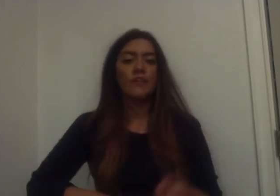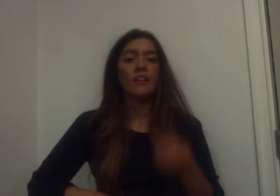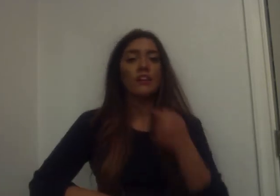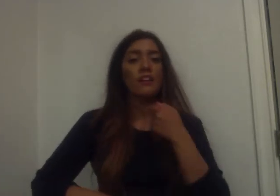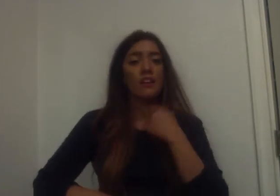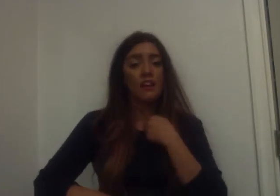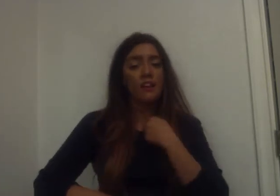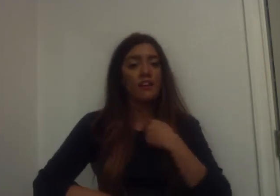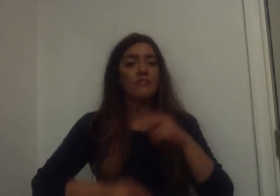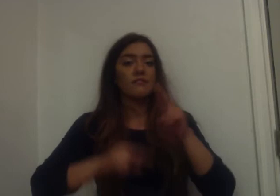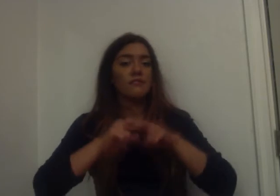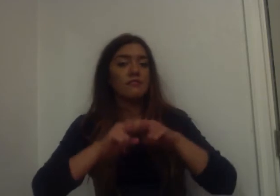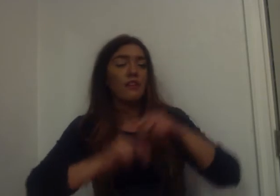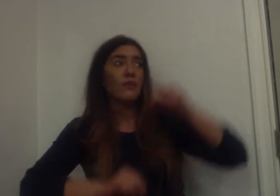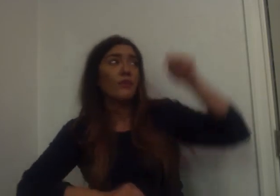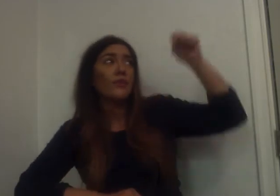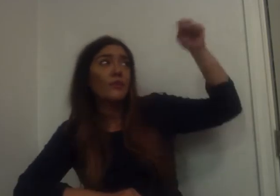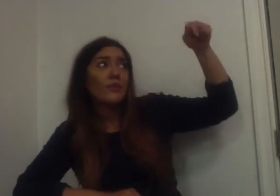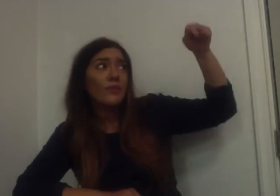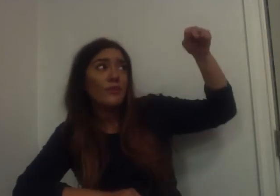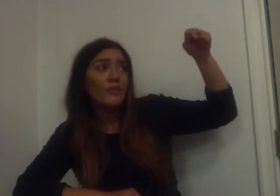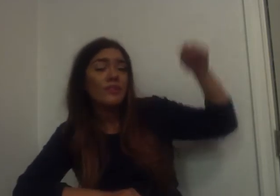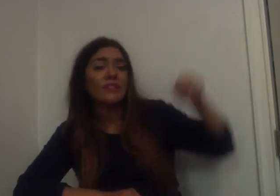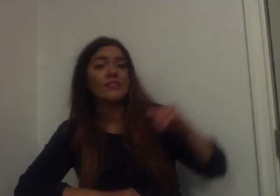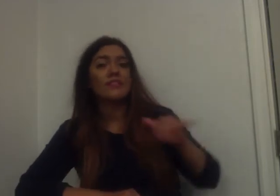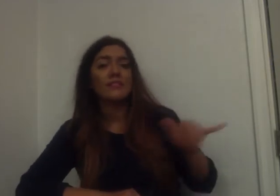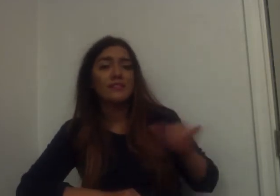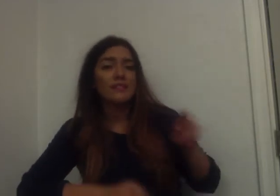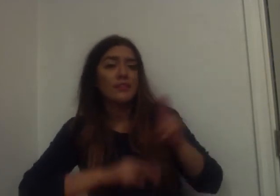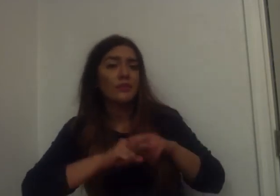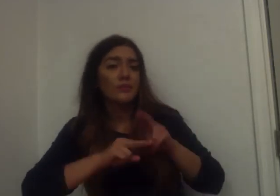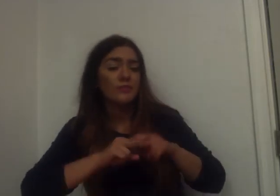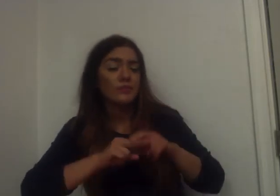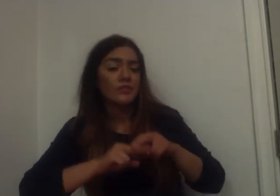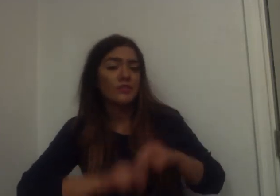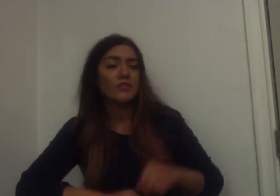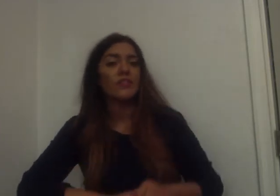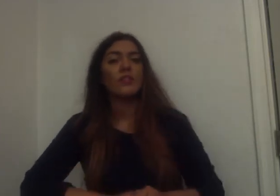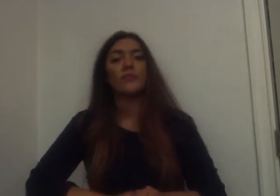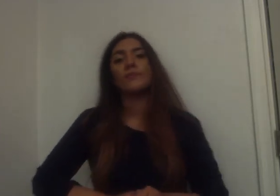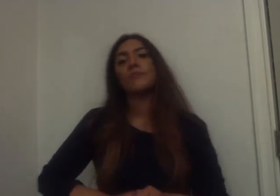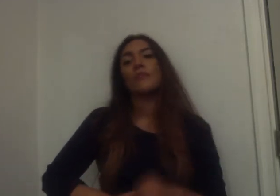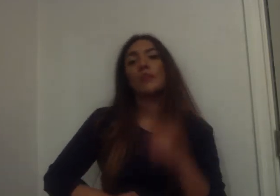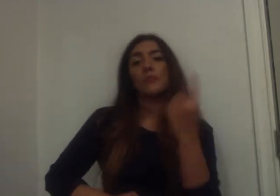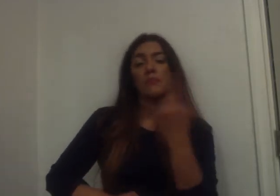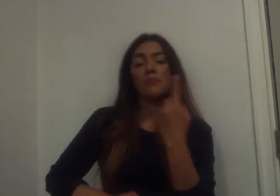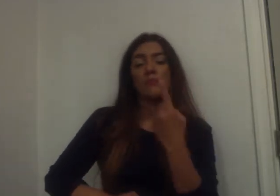There goes Kiana Reeves, Kiana 215-109-ABC.